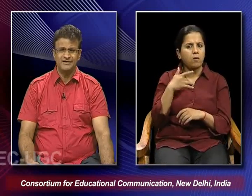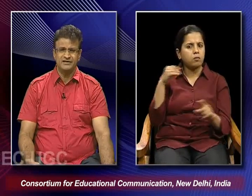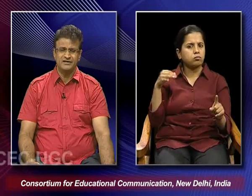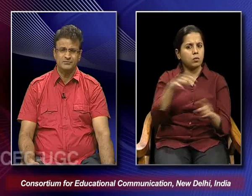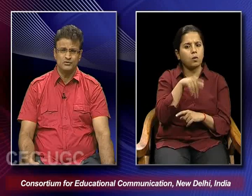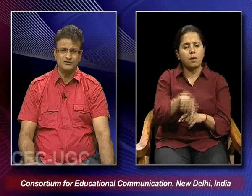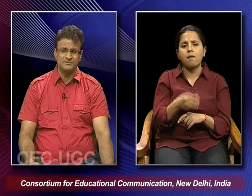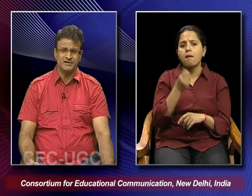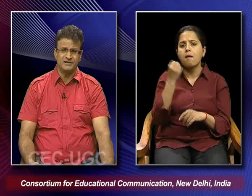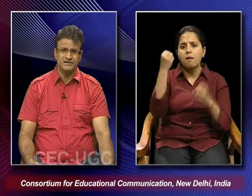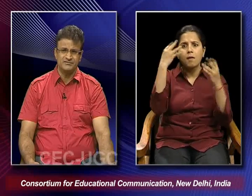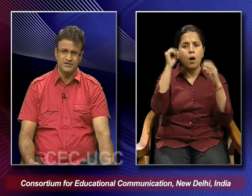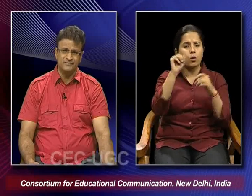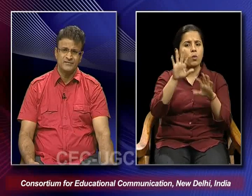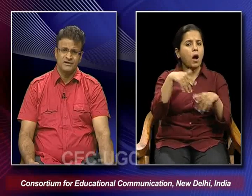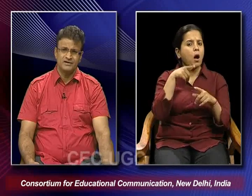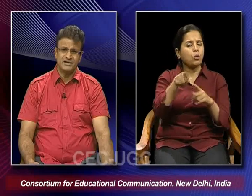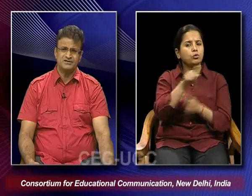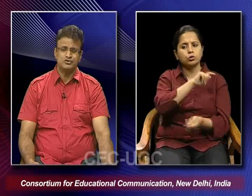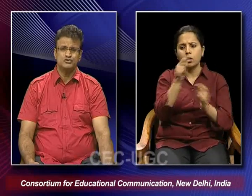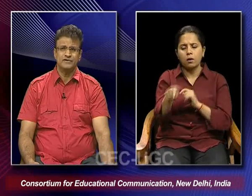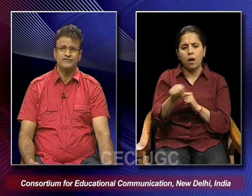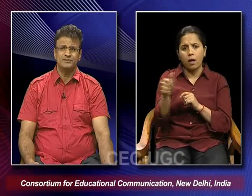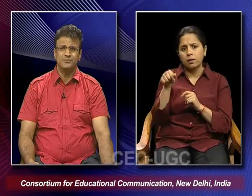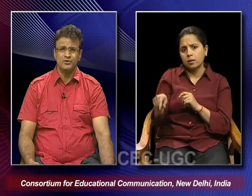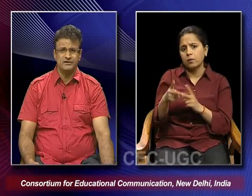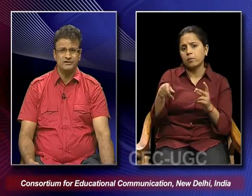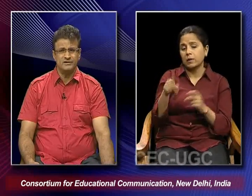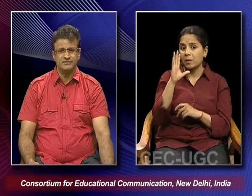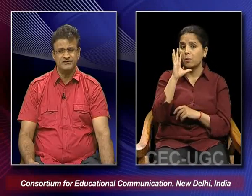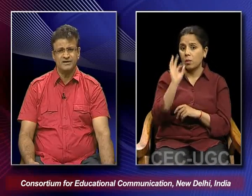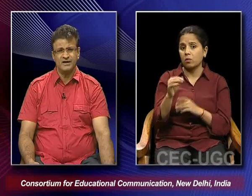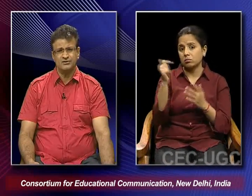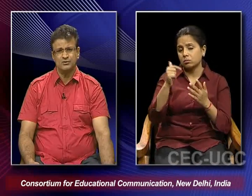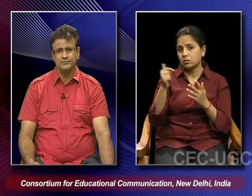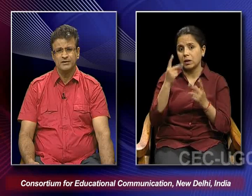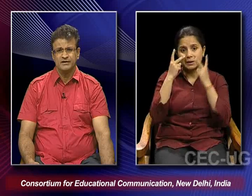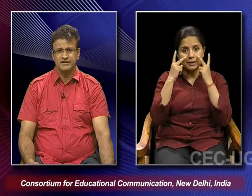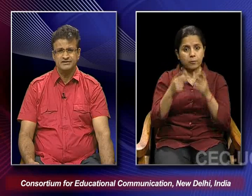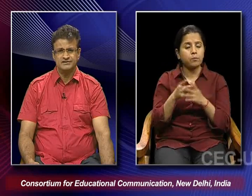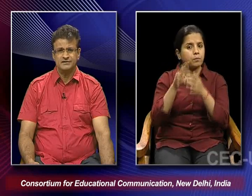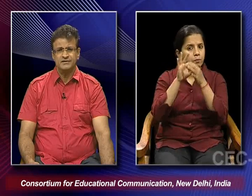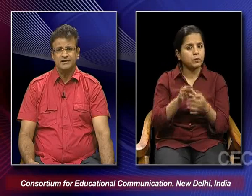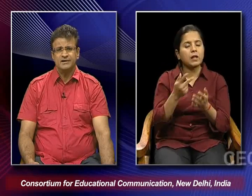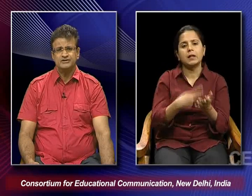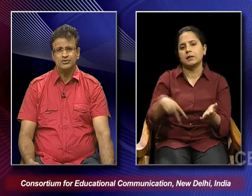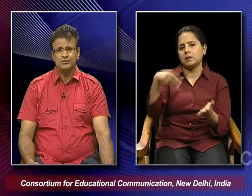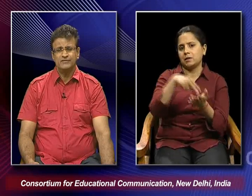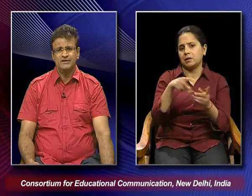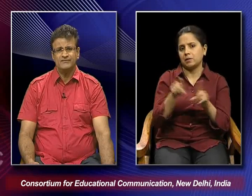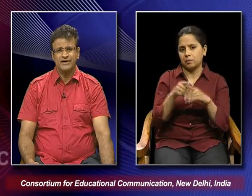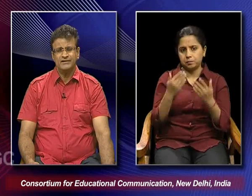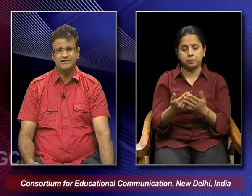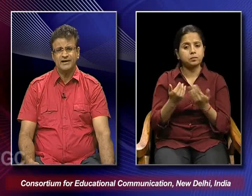light can remove that particular evil. That is also very very important with regard to Easter. So